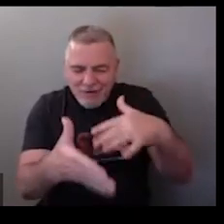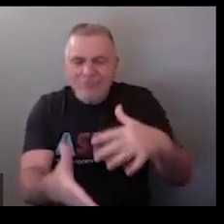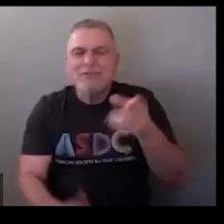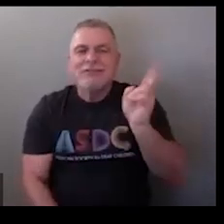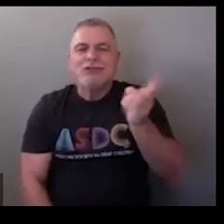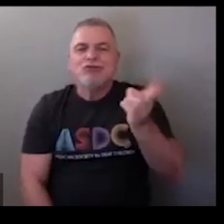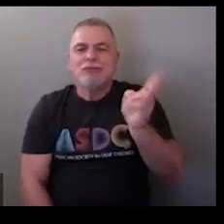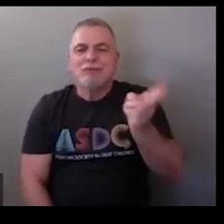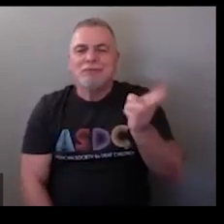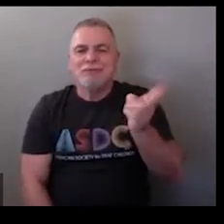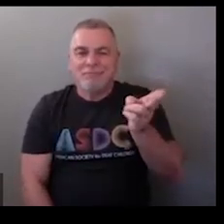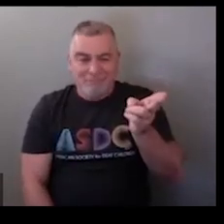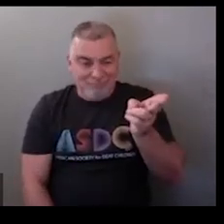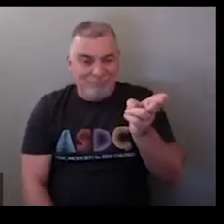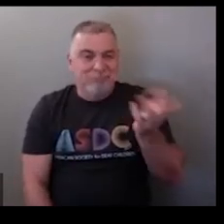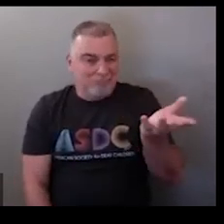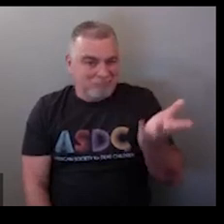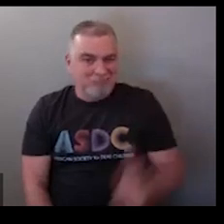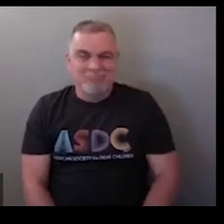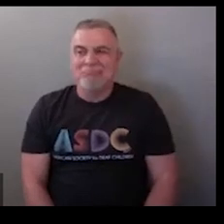so that's studying history